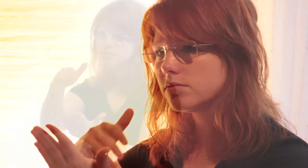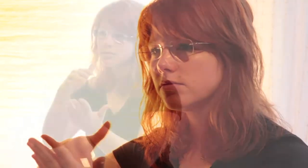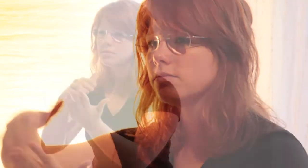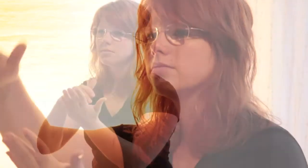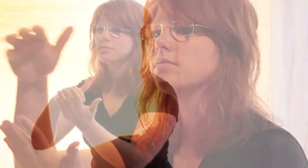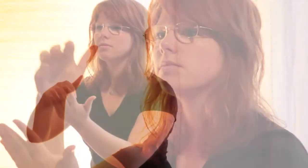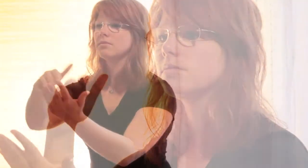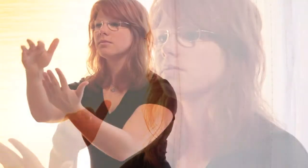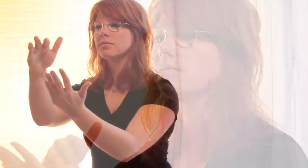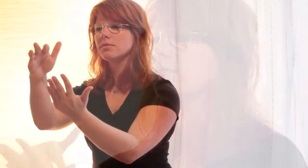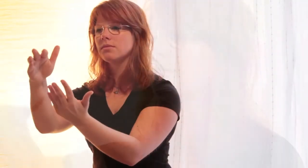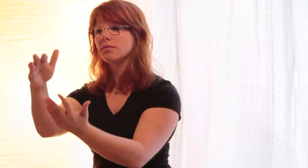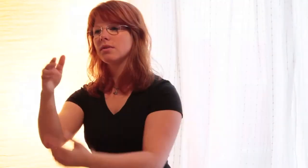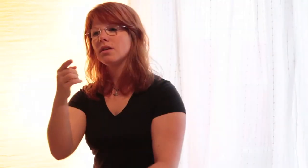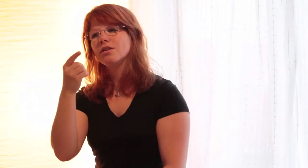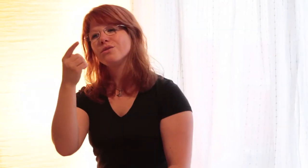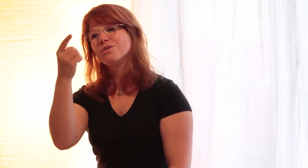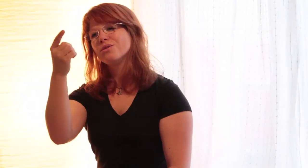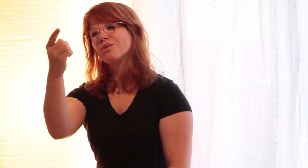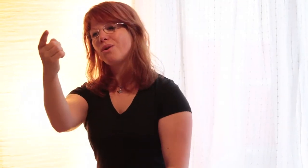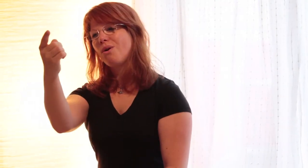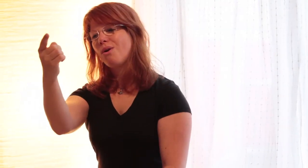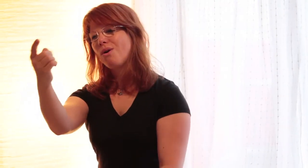You are the home